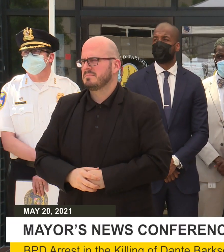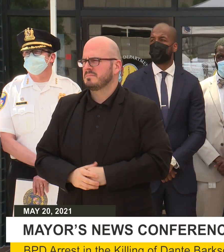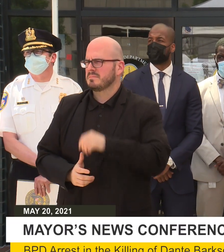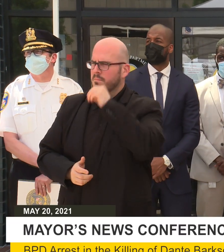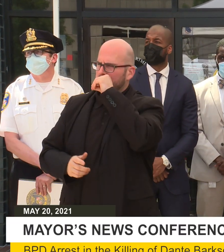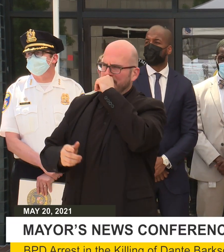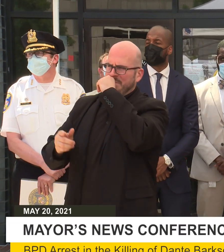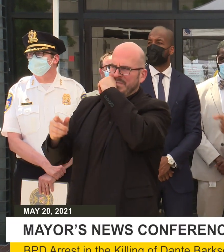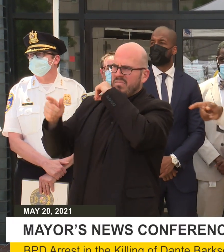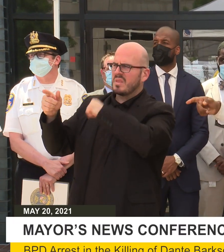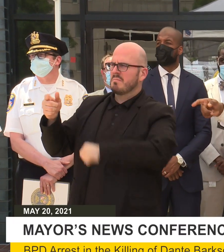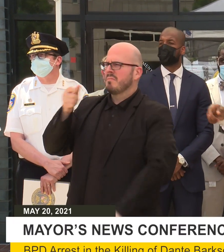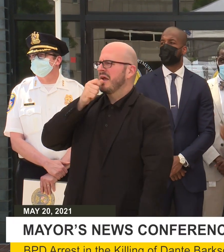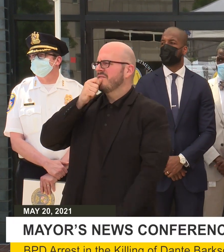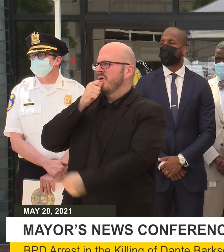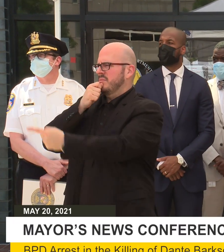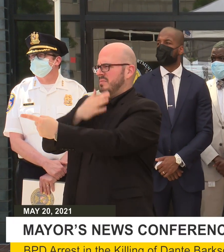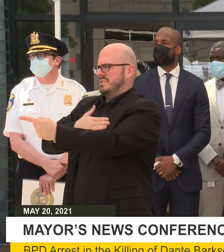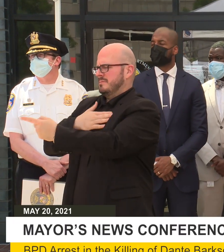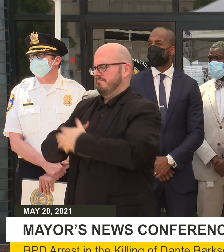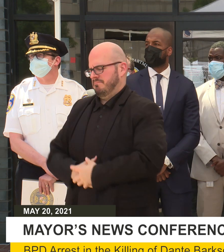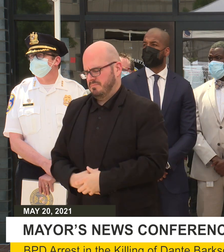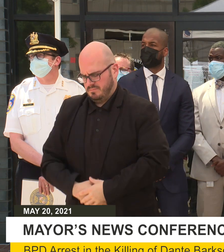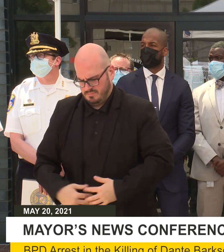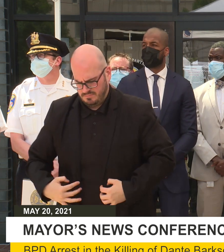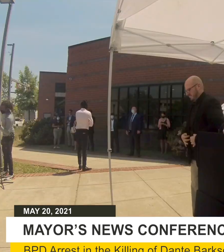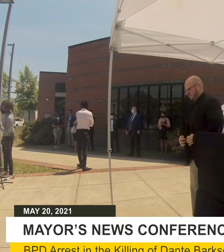Justin, the microphone behind you.